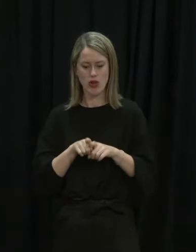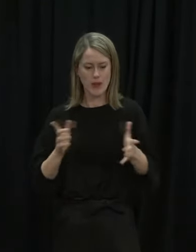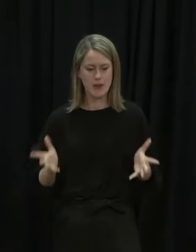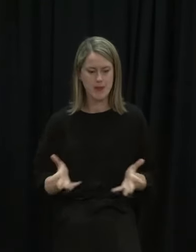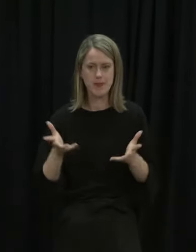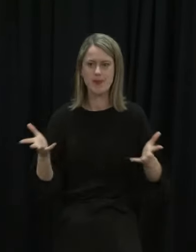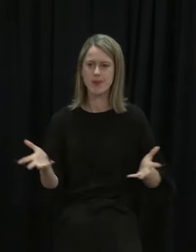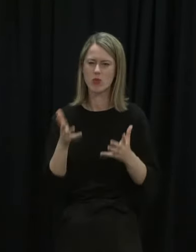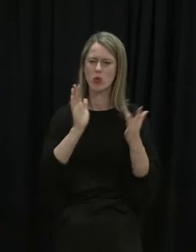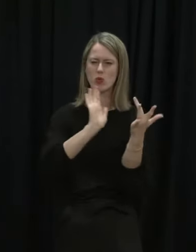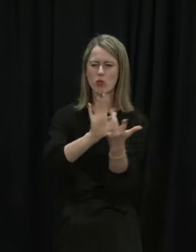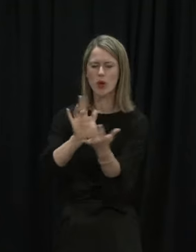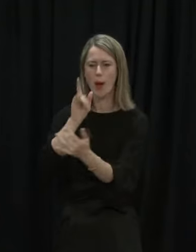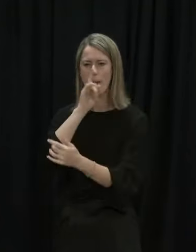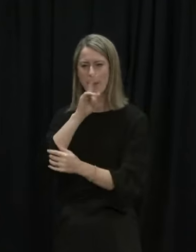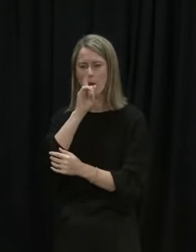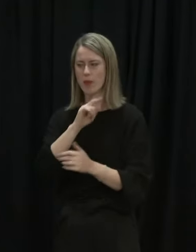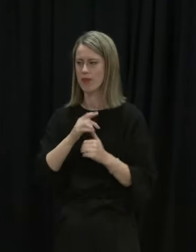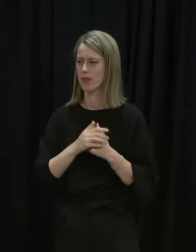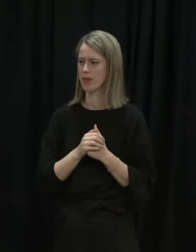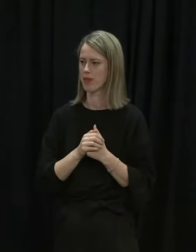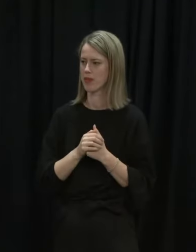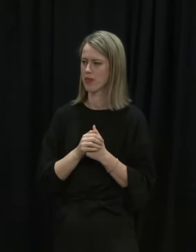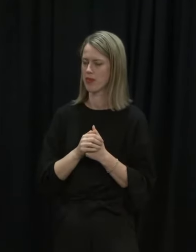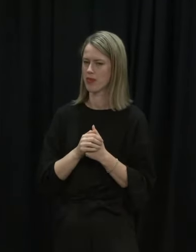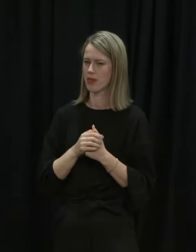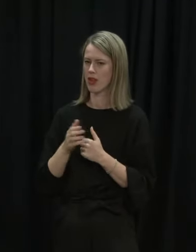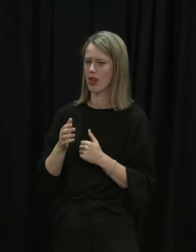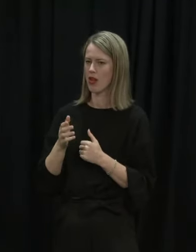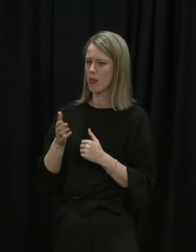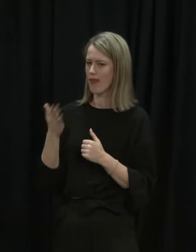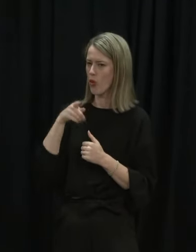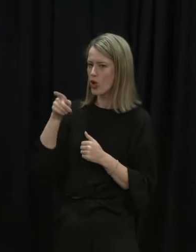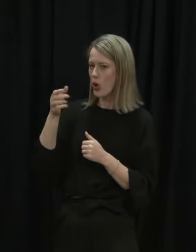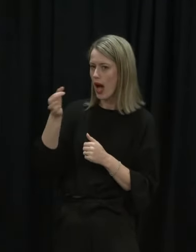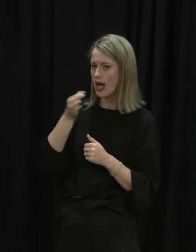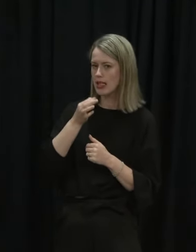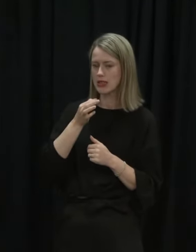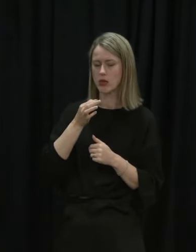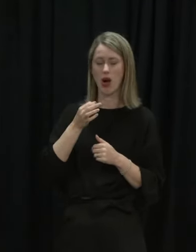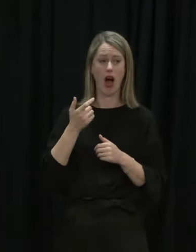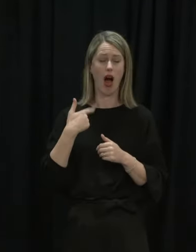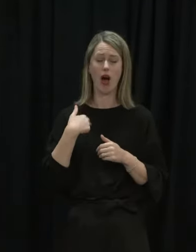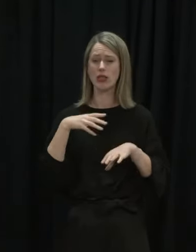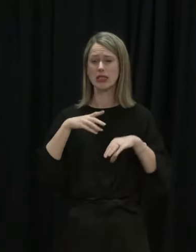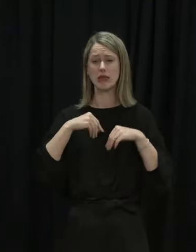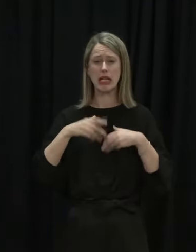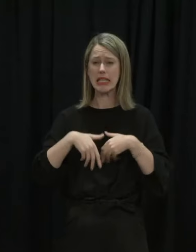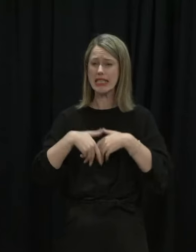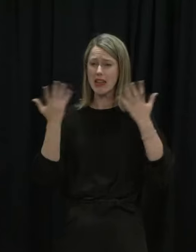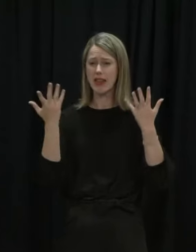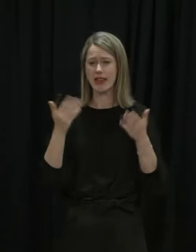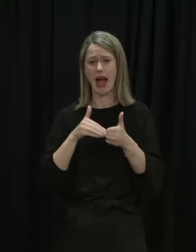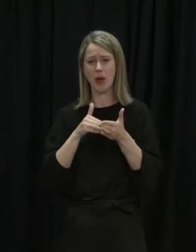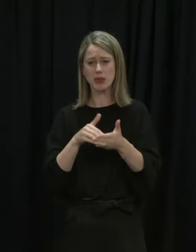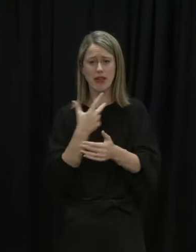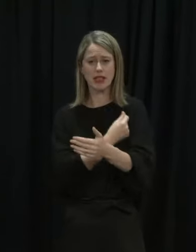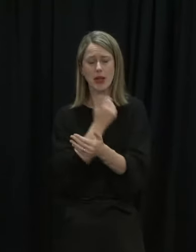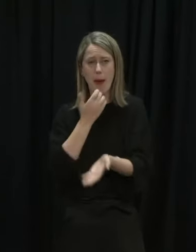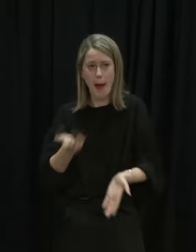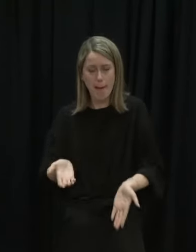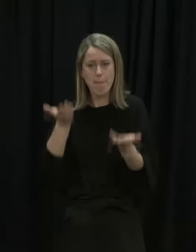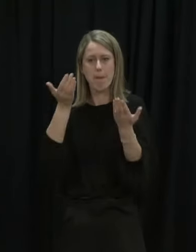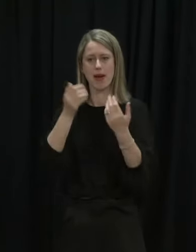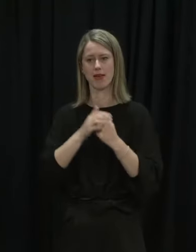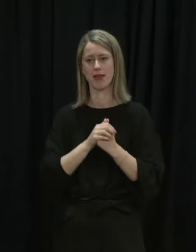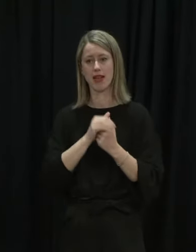reaching those people. To answer the first part of your question, I welcome anything that lifts vaccination rates. I think